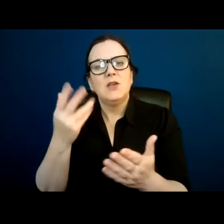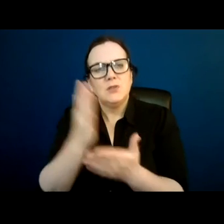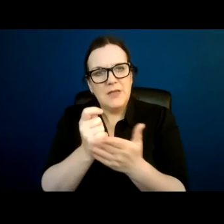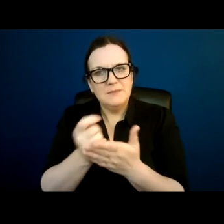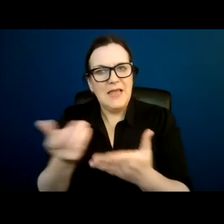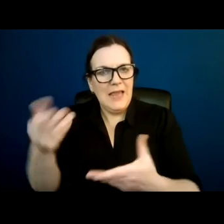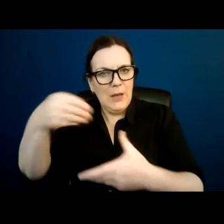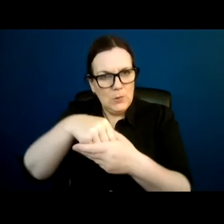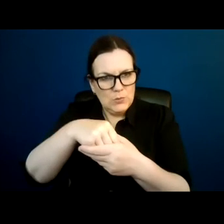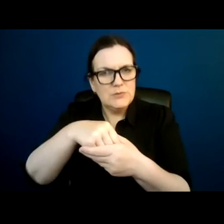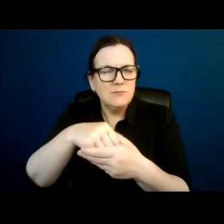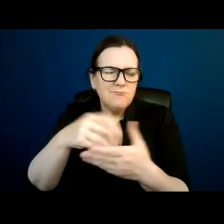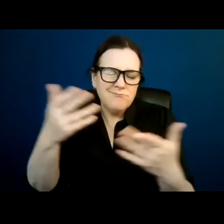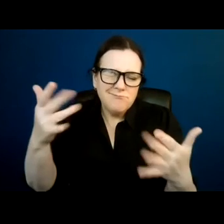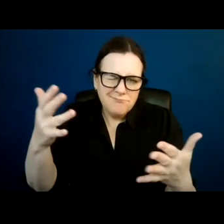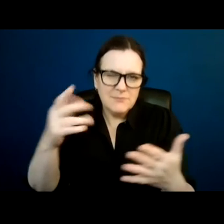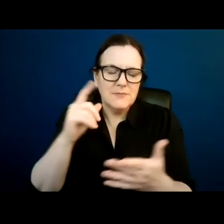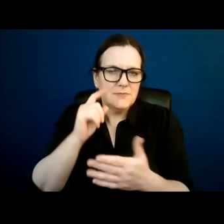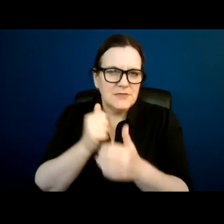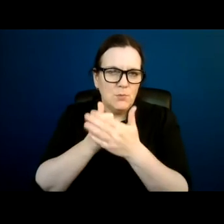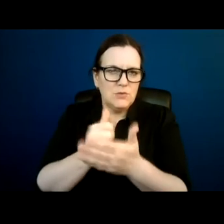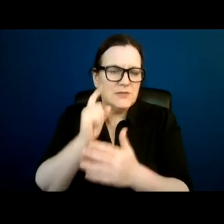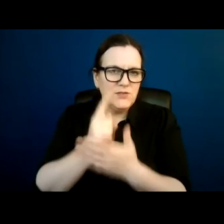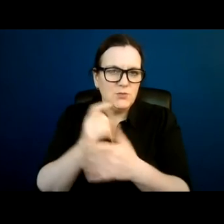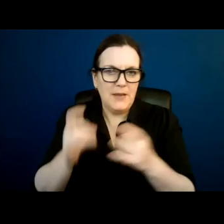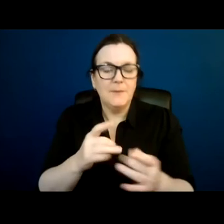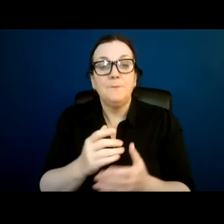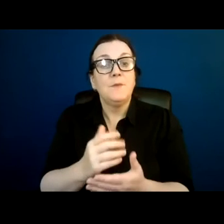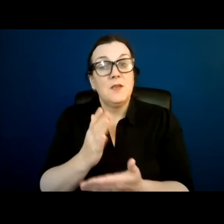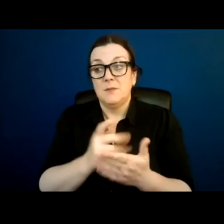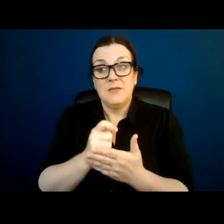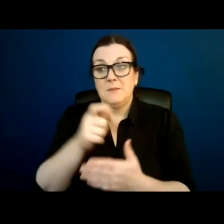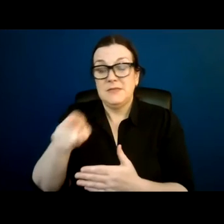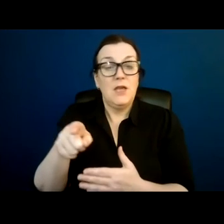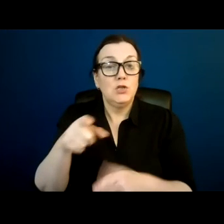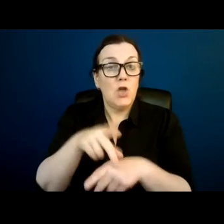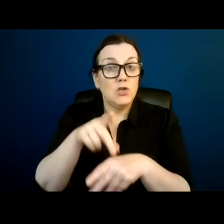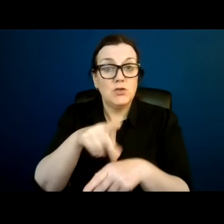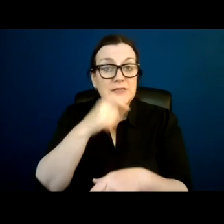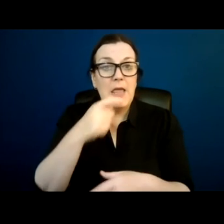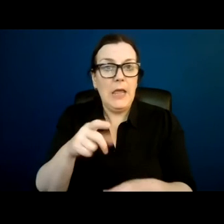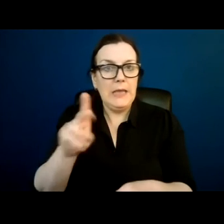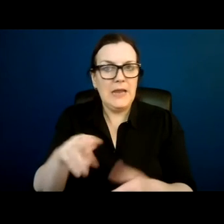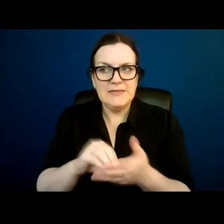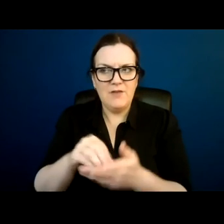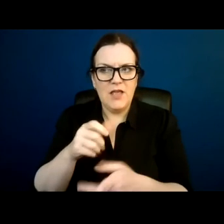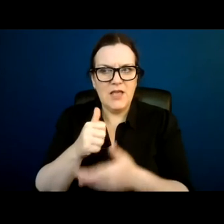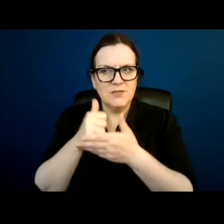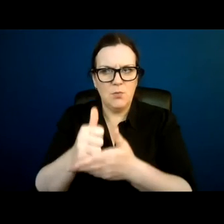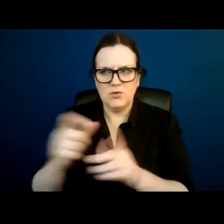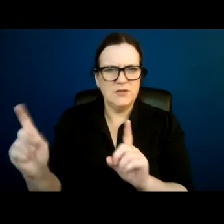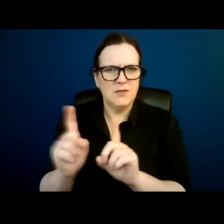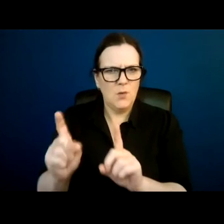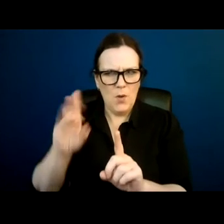when I speak with doctors, doctors always tell me we can't have a supporter in the room because that violates privacy laws.